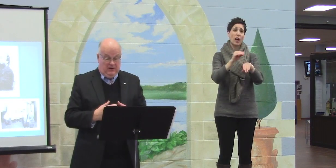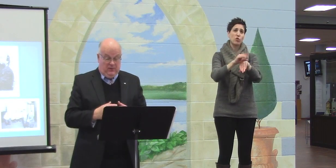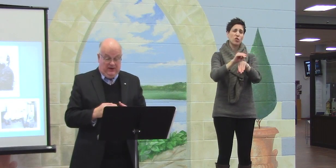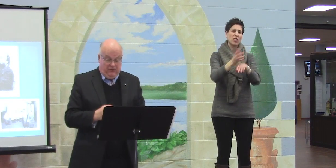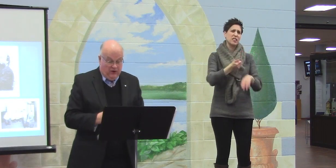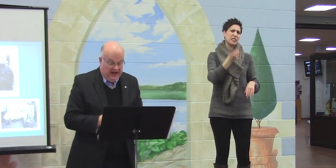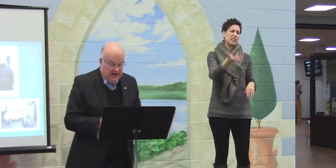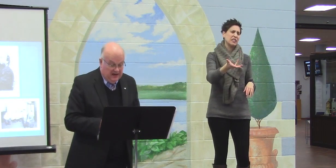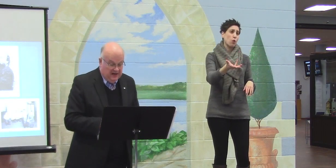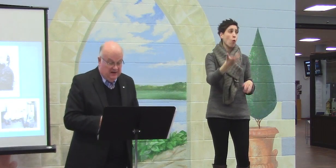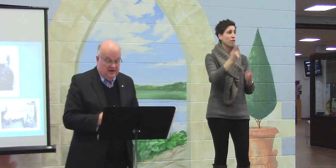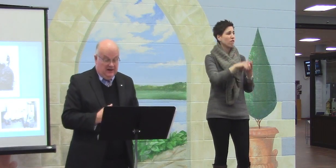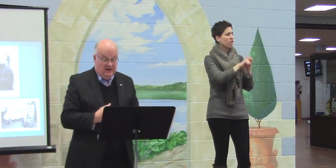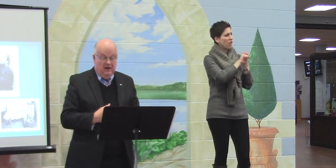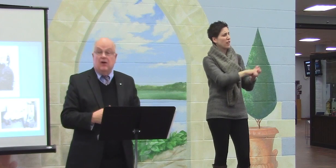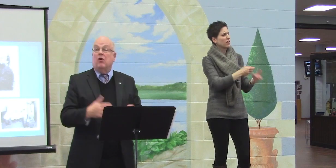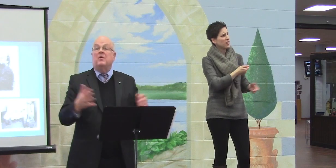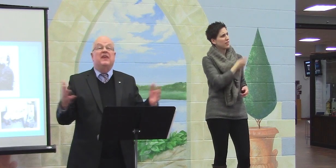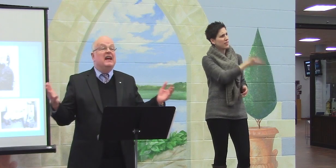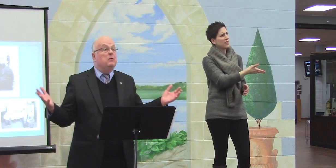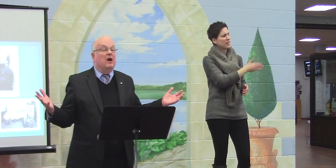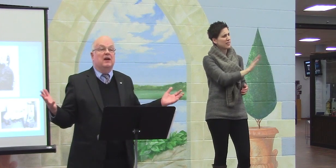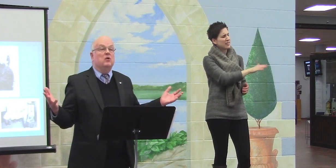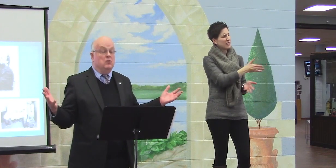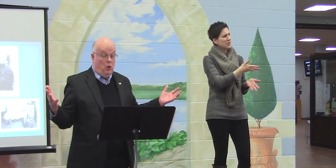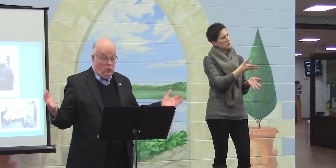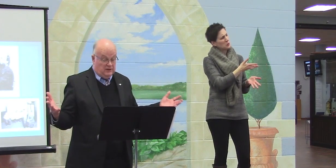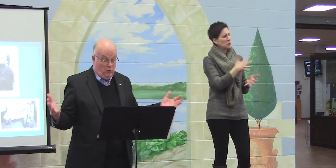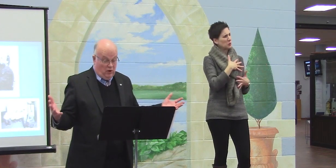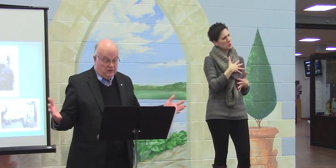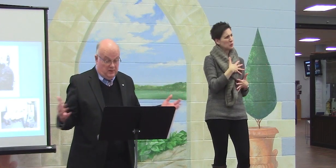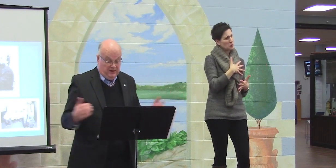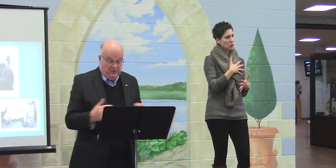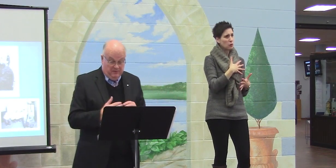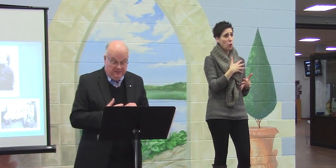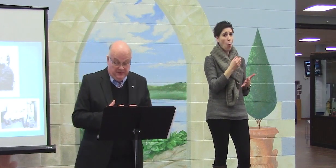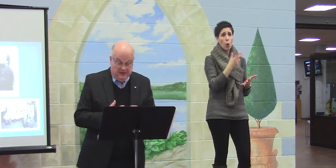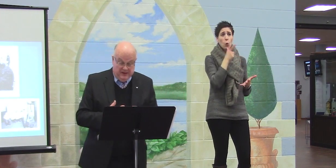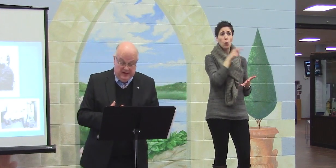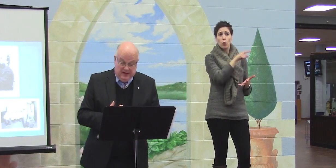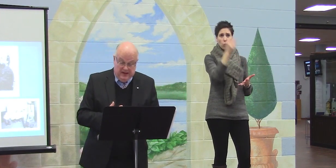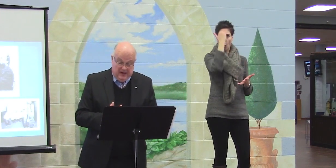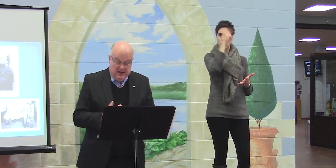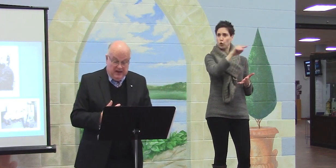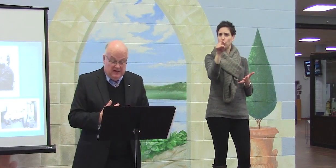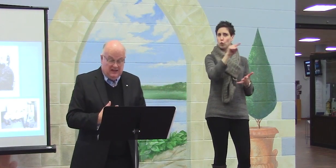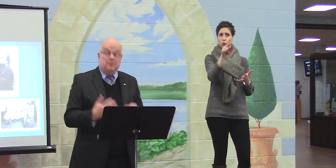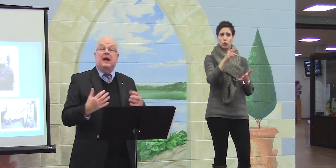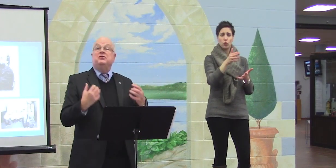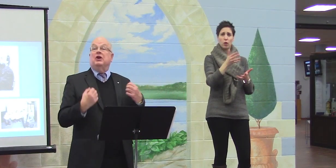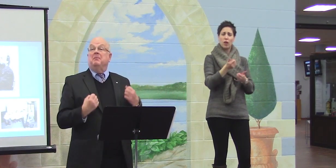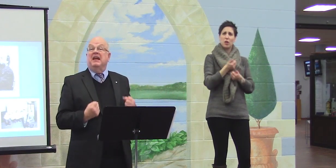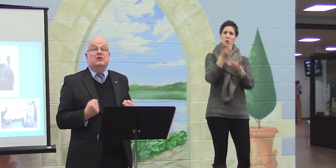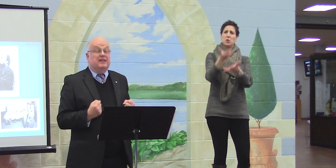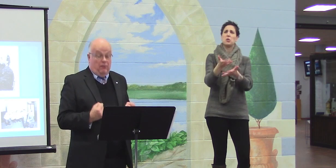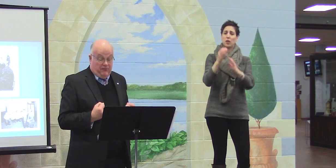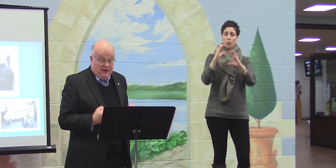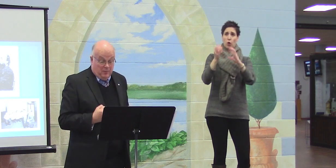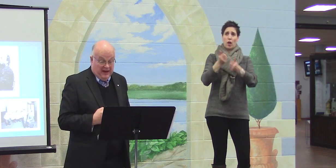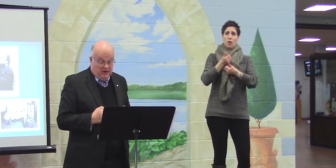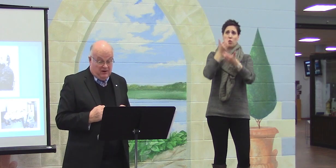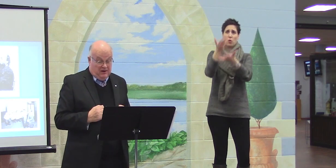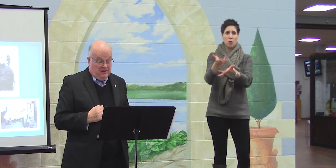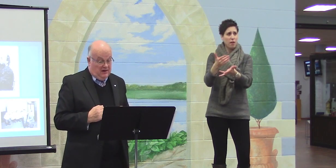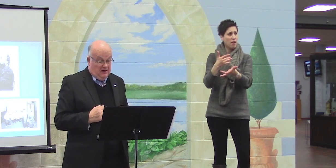with a friend. Or with anyone who knows and works with you. Sometimes you can make yourself